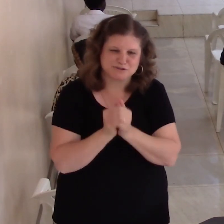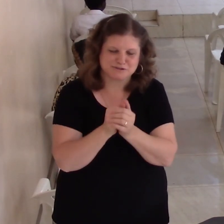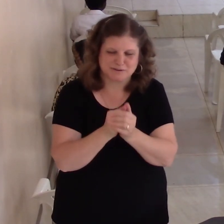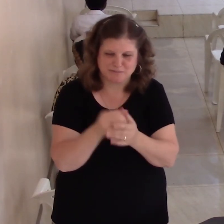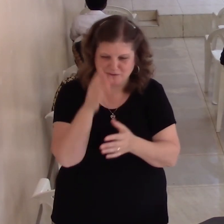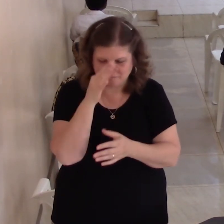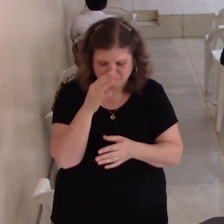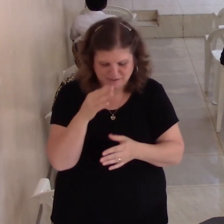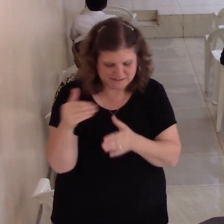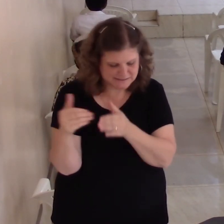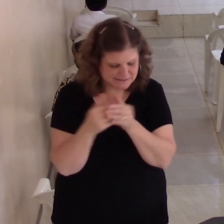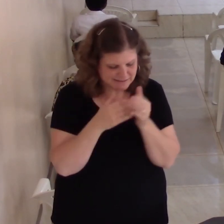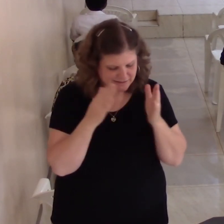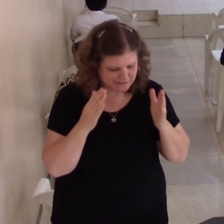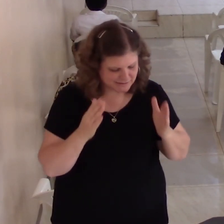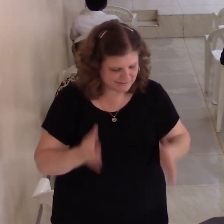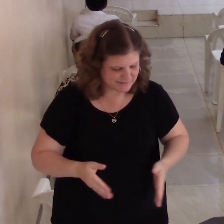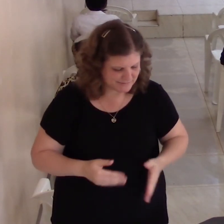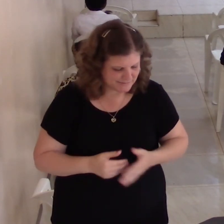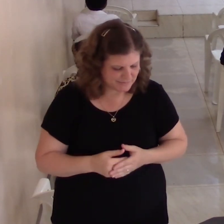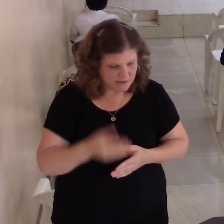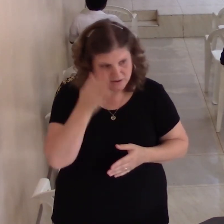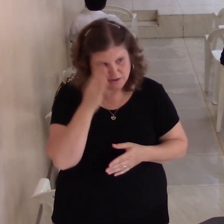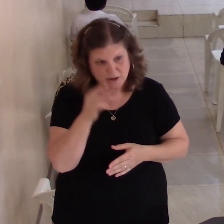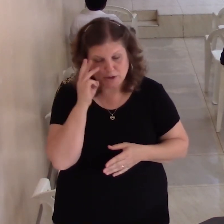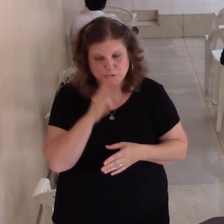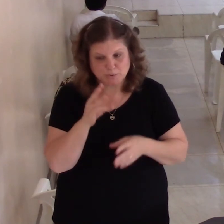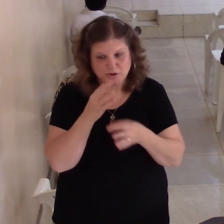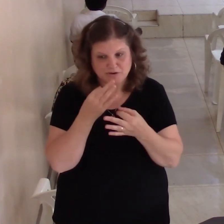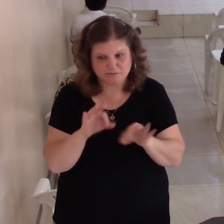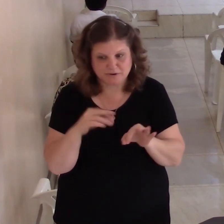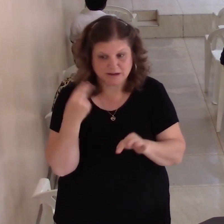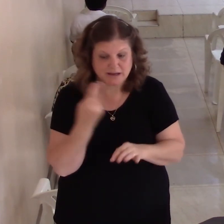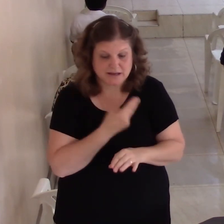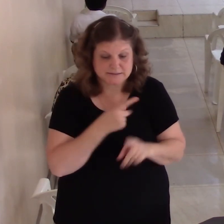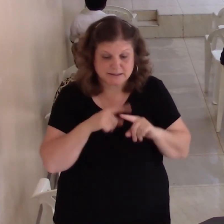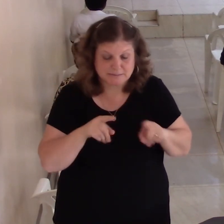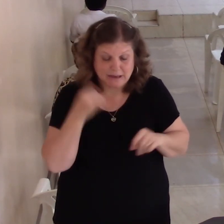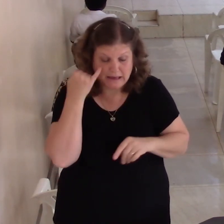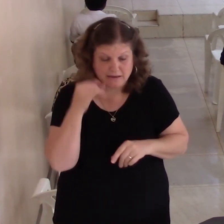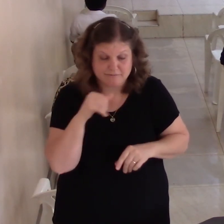God will deliver us but if not we're still not going to help